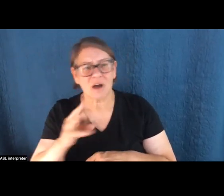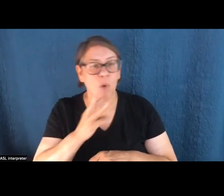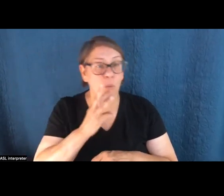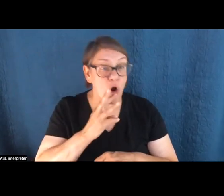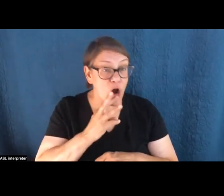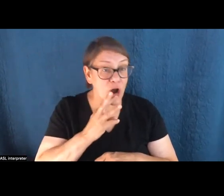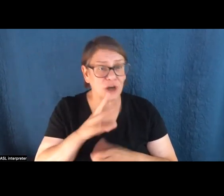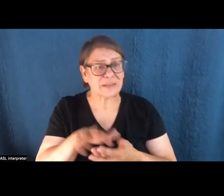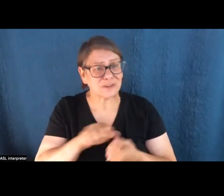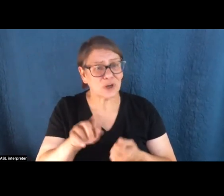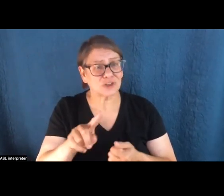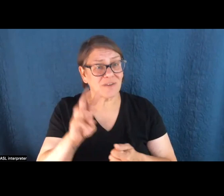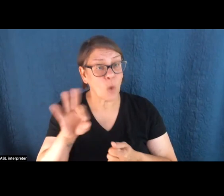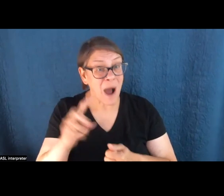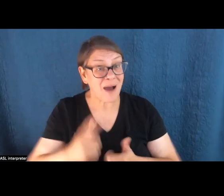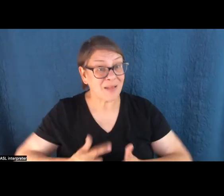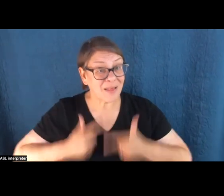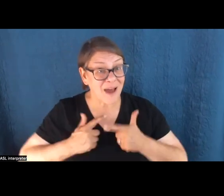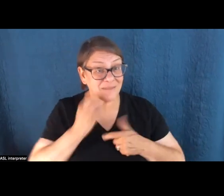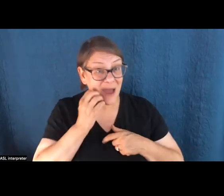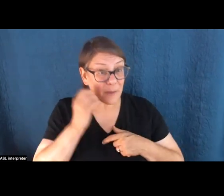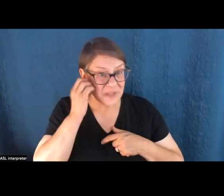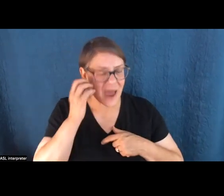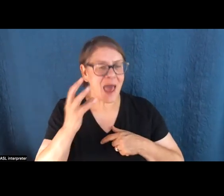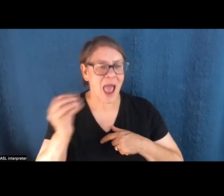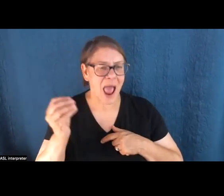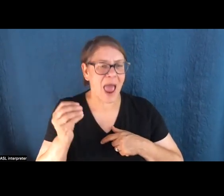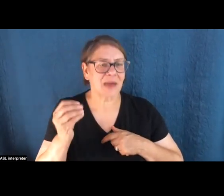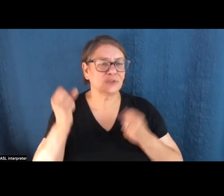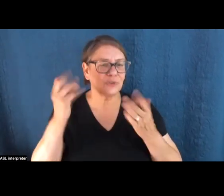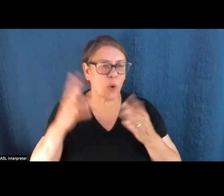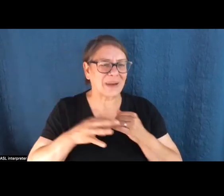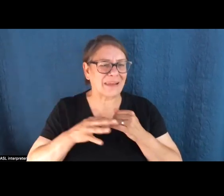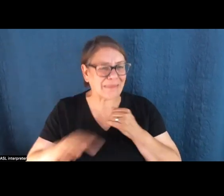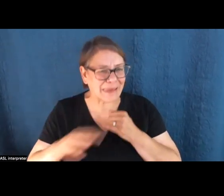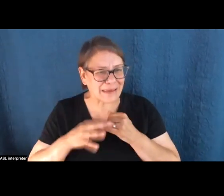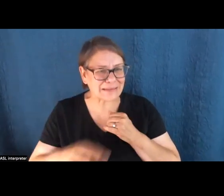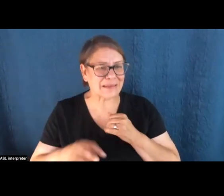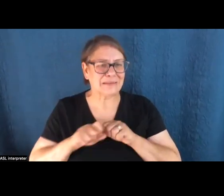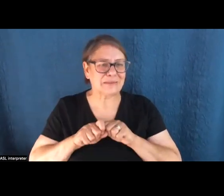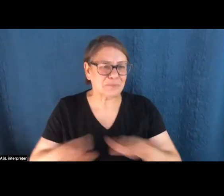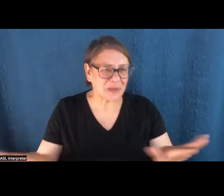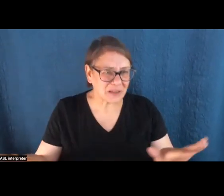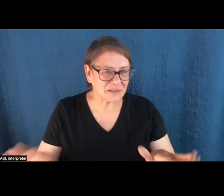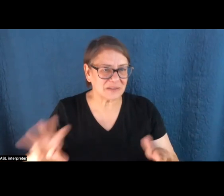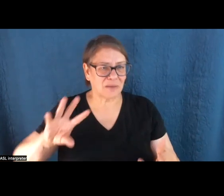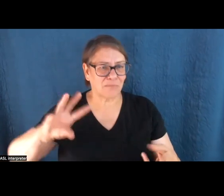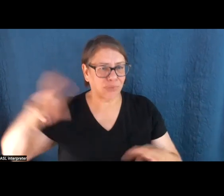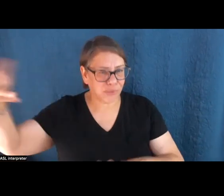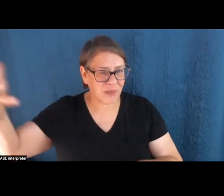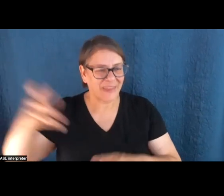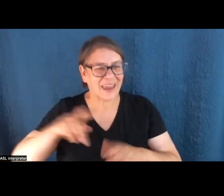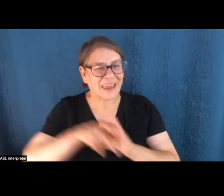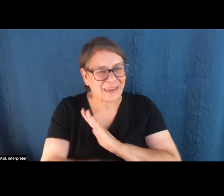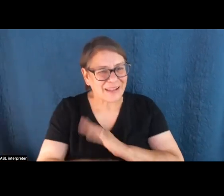destruction of wildlife habitat, and the never-ending barrage of leaks, spills, and blowouts that can kill people and animals and